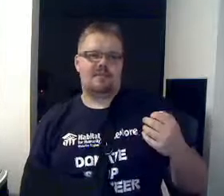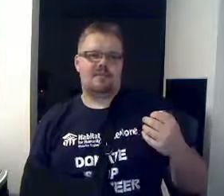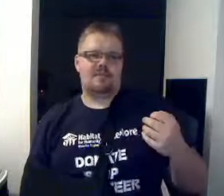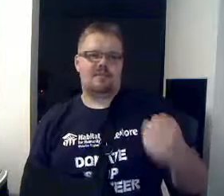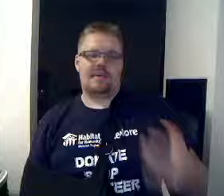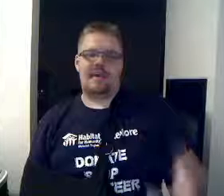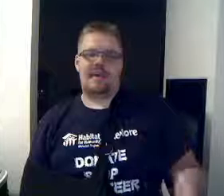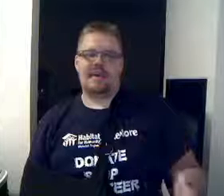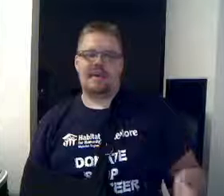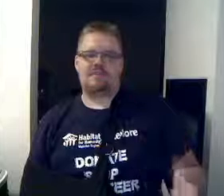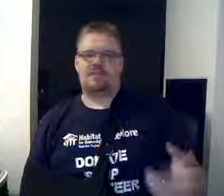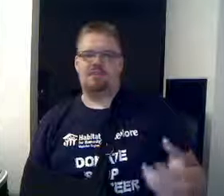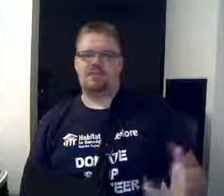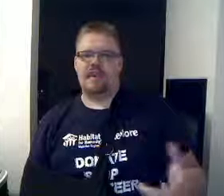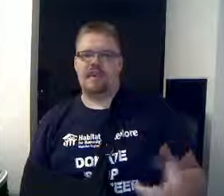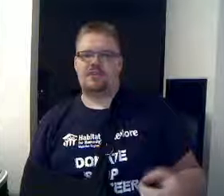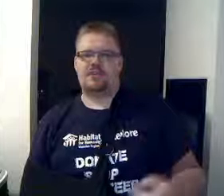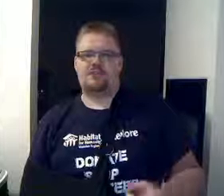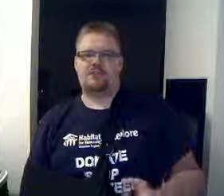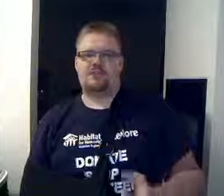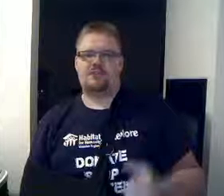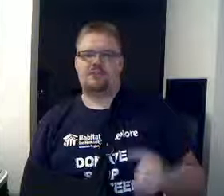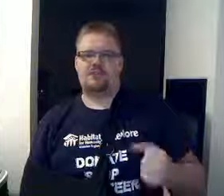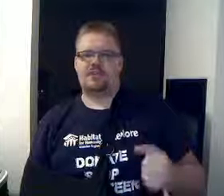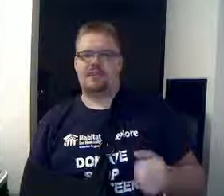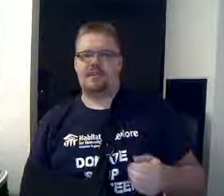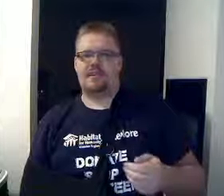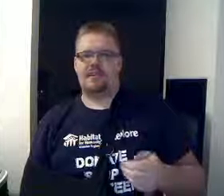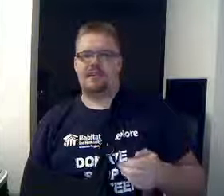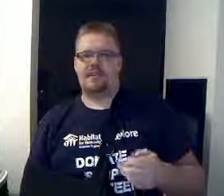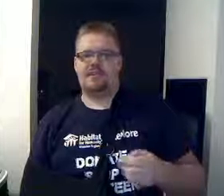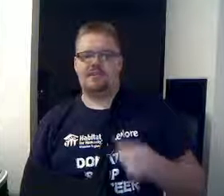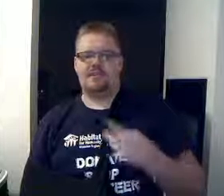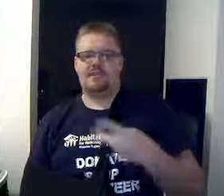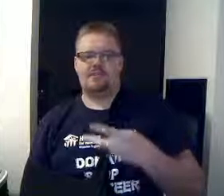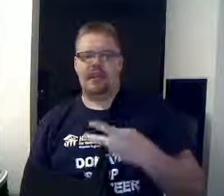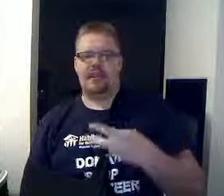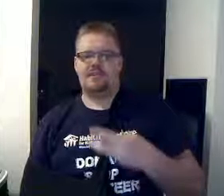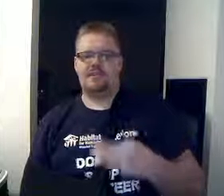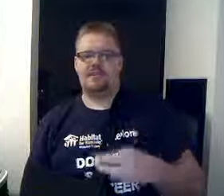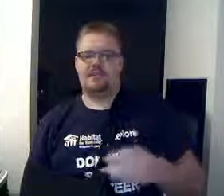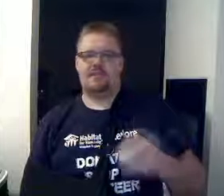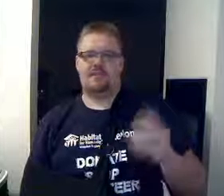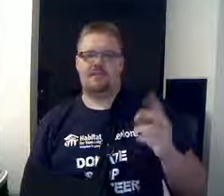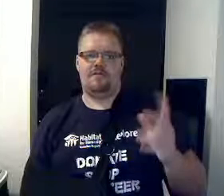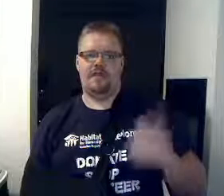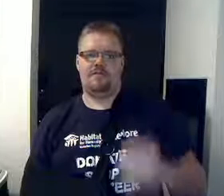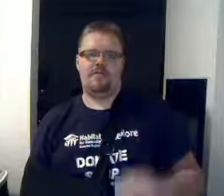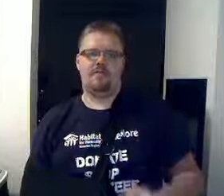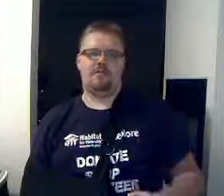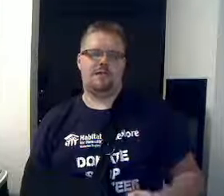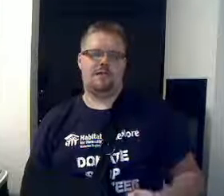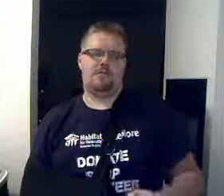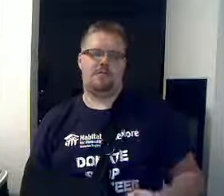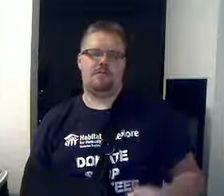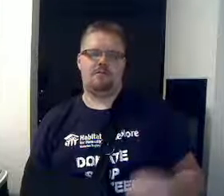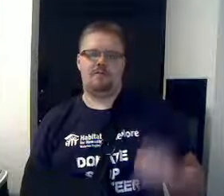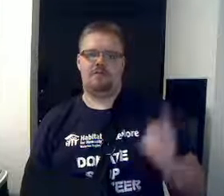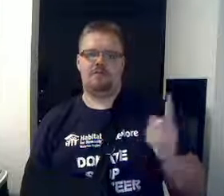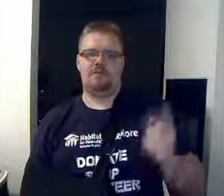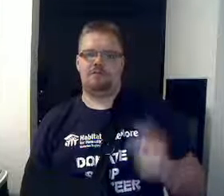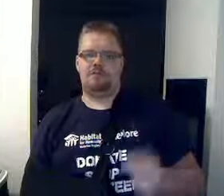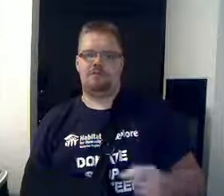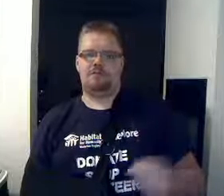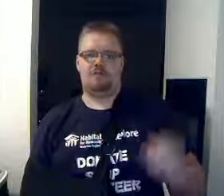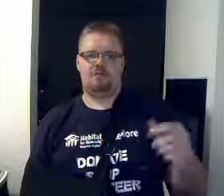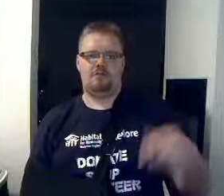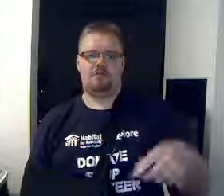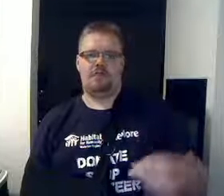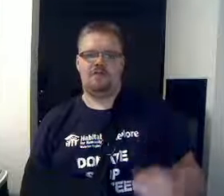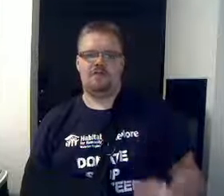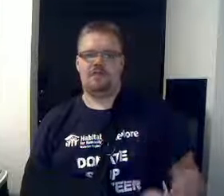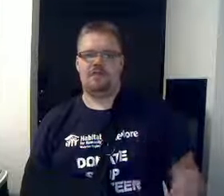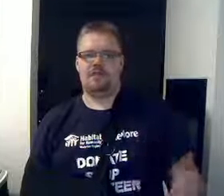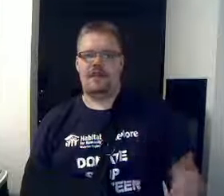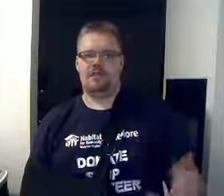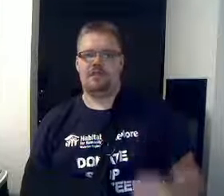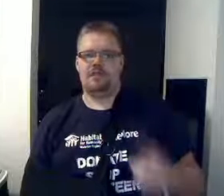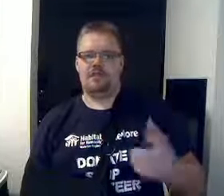So the Gaten game is a great tool. We've used it, like I said, twice for the vampires in the north. We're going to use it once for the dwarfs in the south and